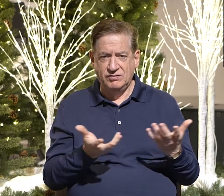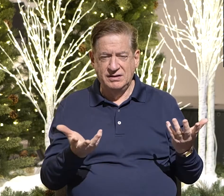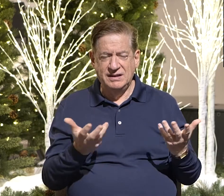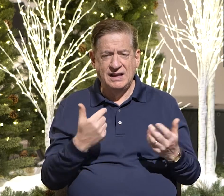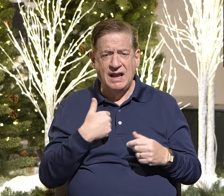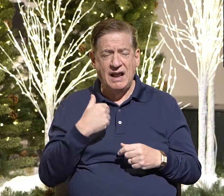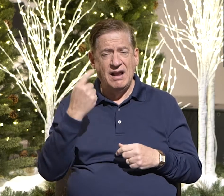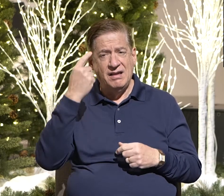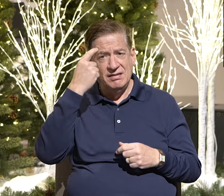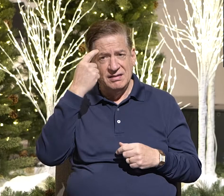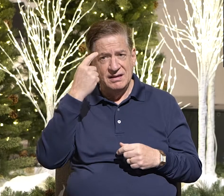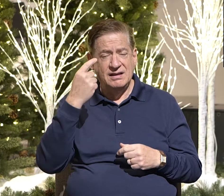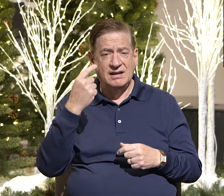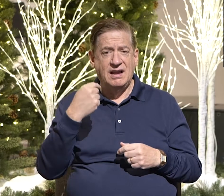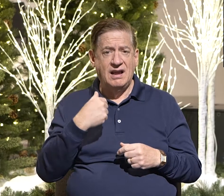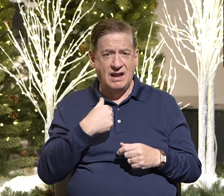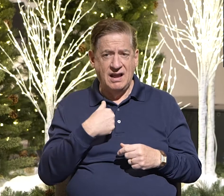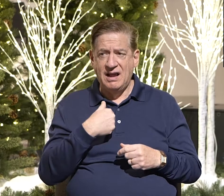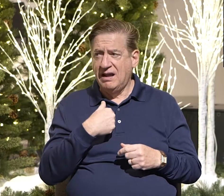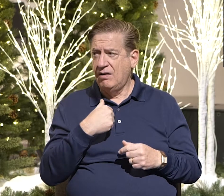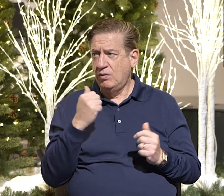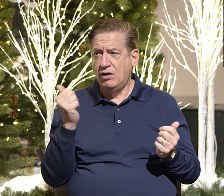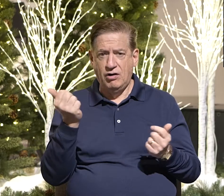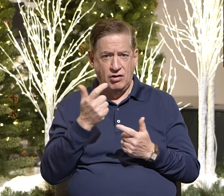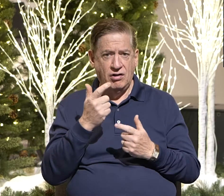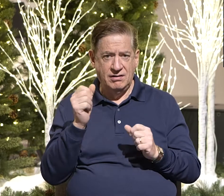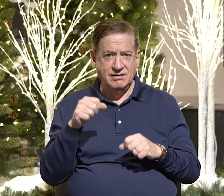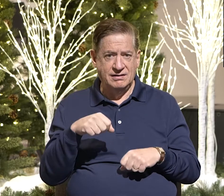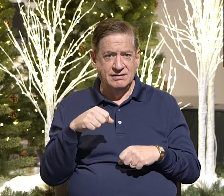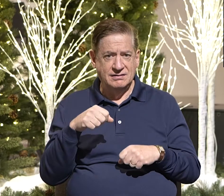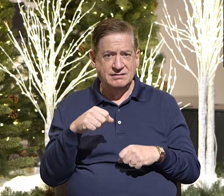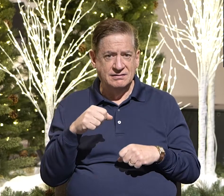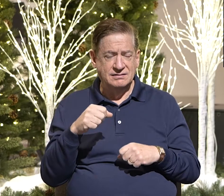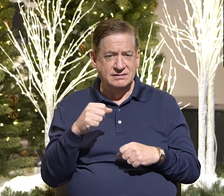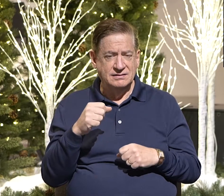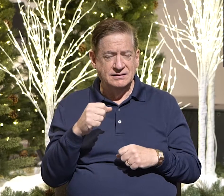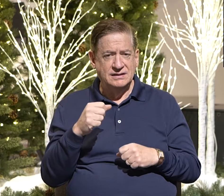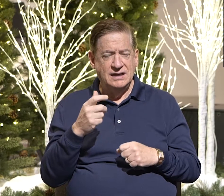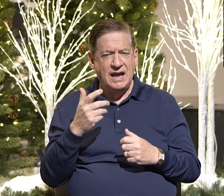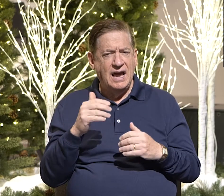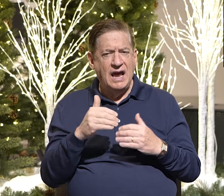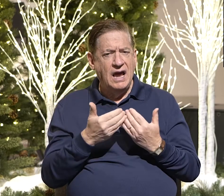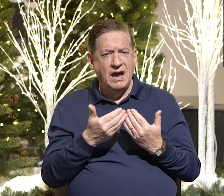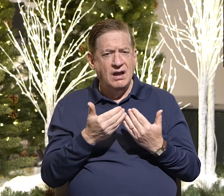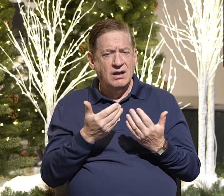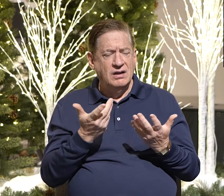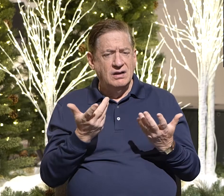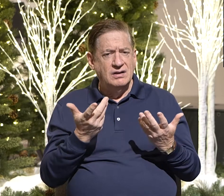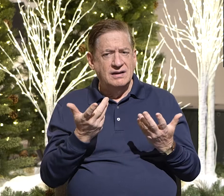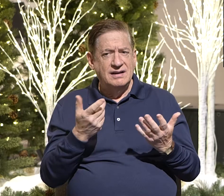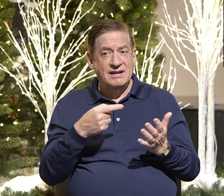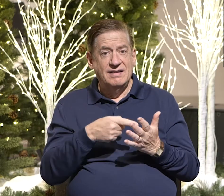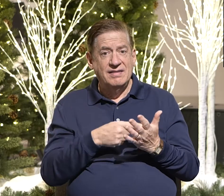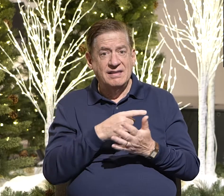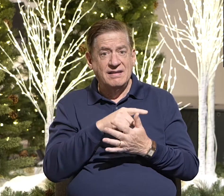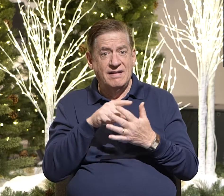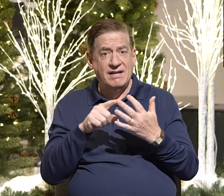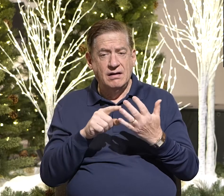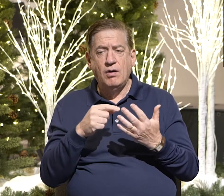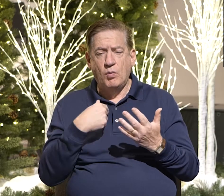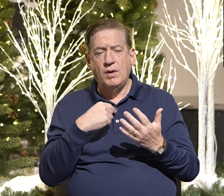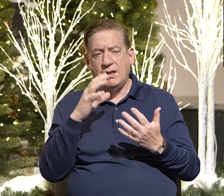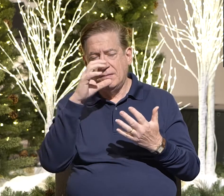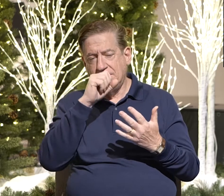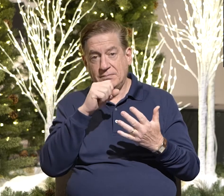And I think even I can slip on that. I think we all can. So, we'll hold these five views, but we'll